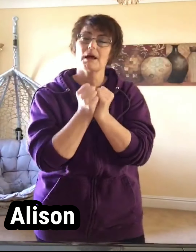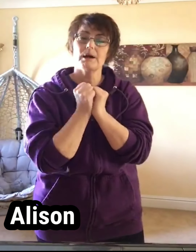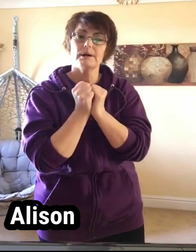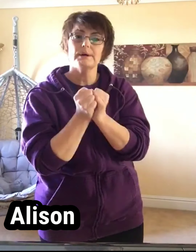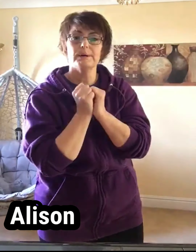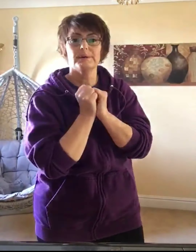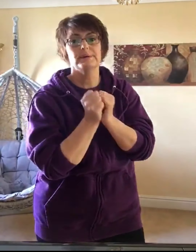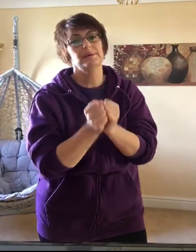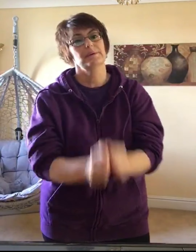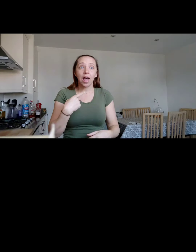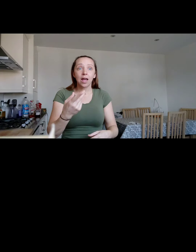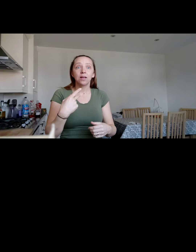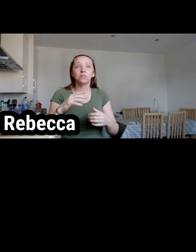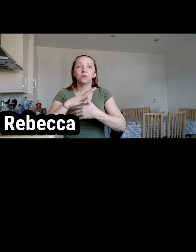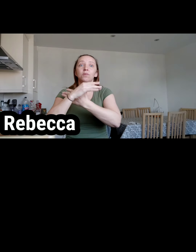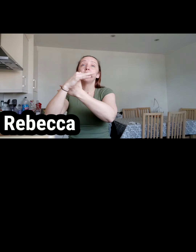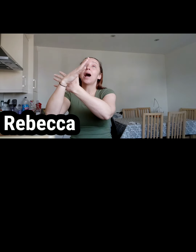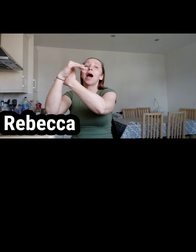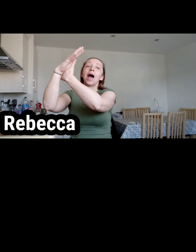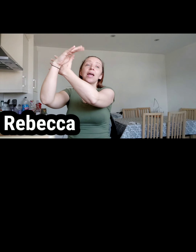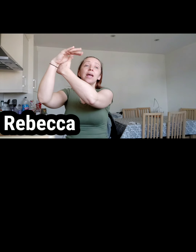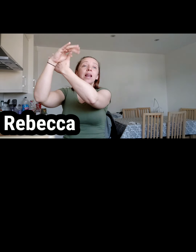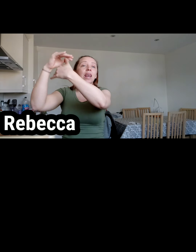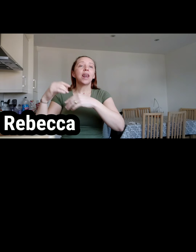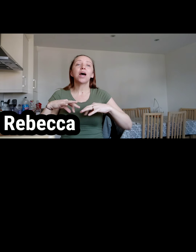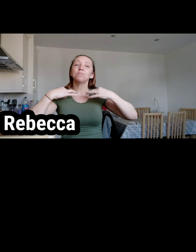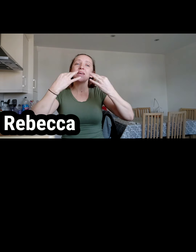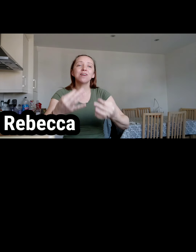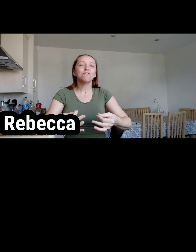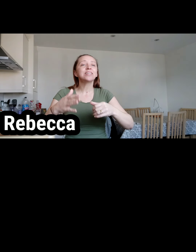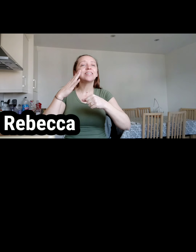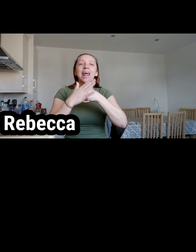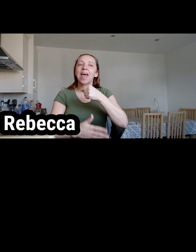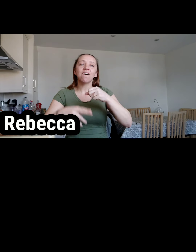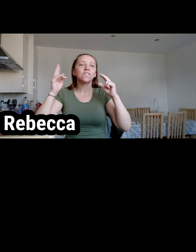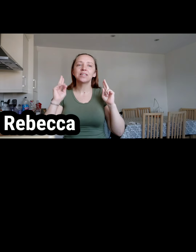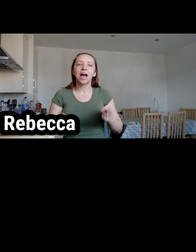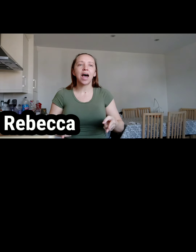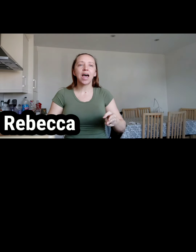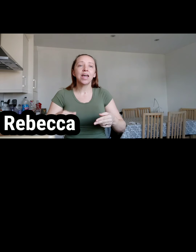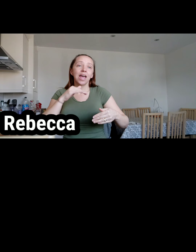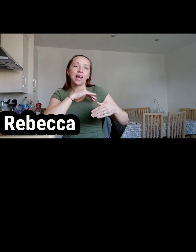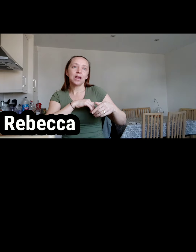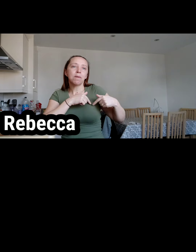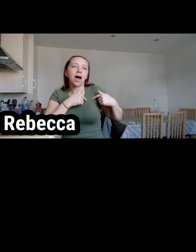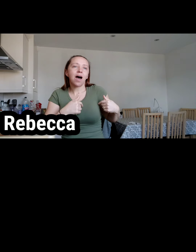We could fly so high that our spirits never die In my heart,